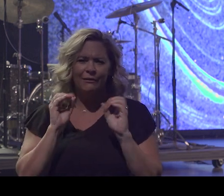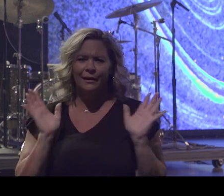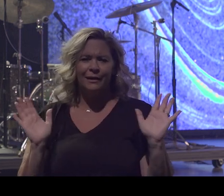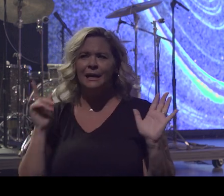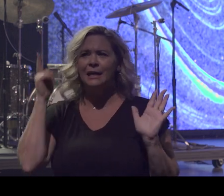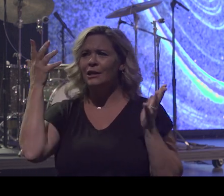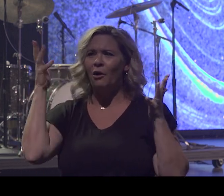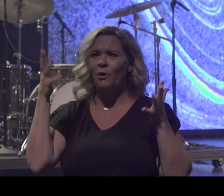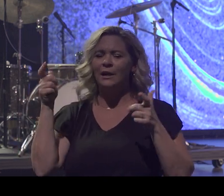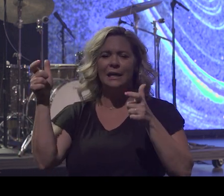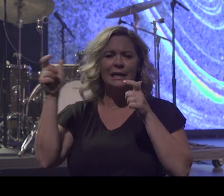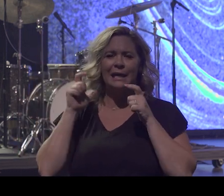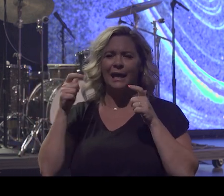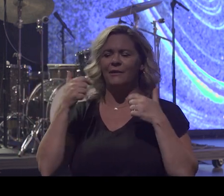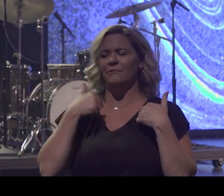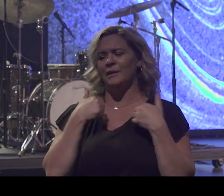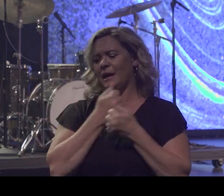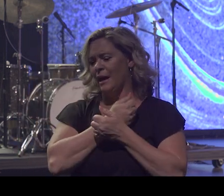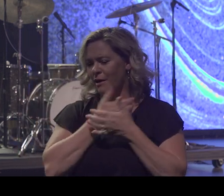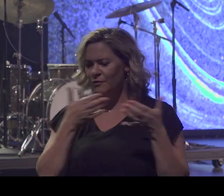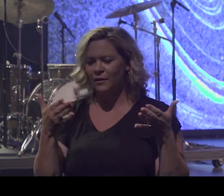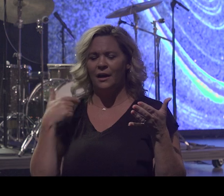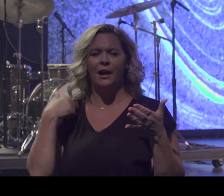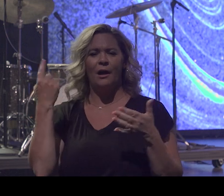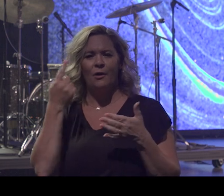that I always wanted as salvation and freedom.